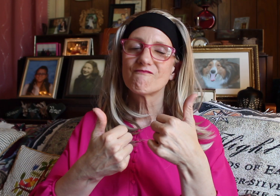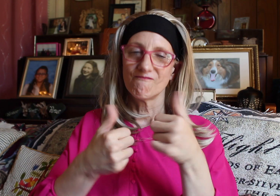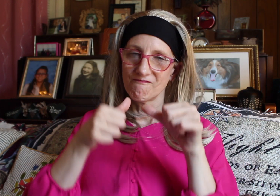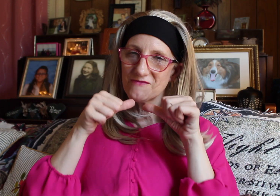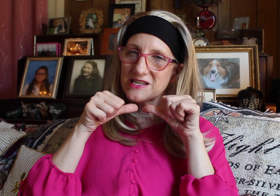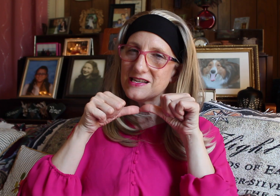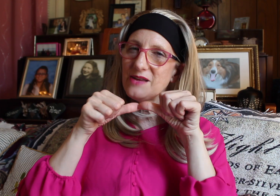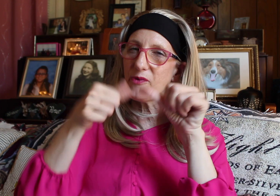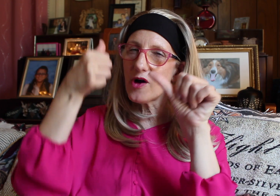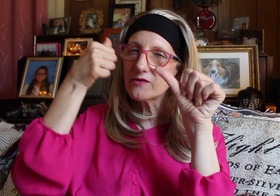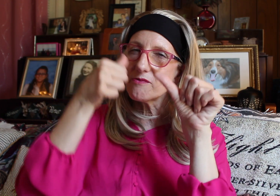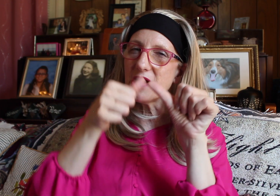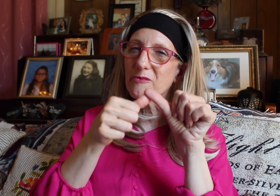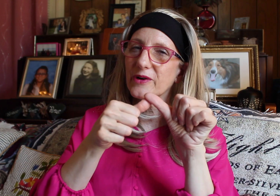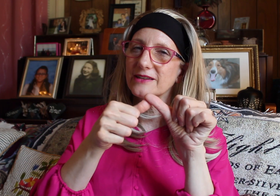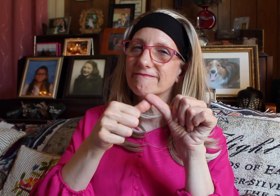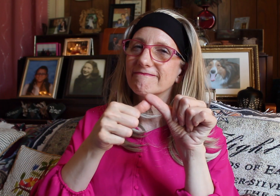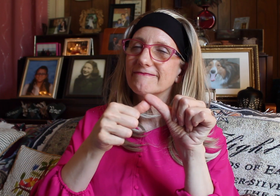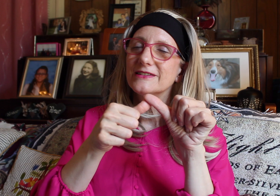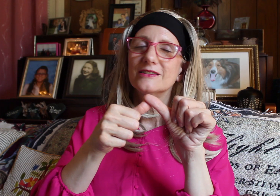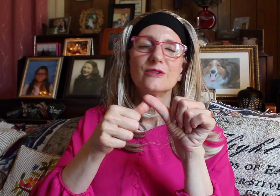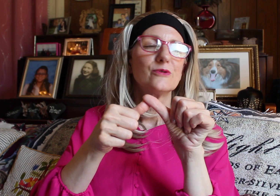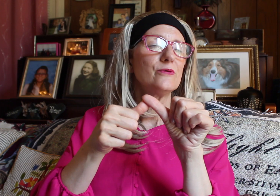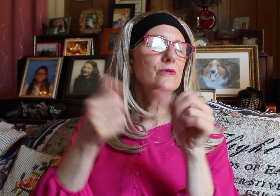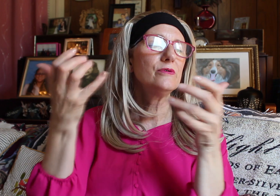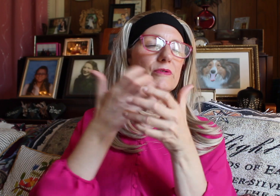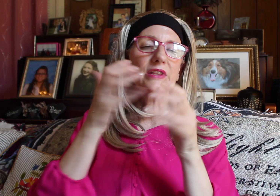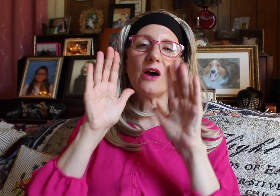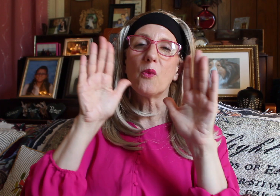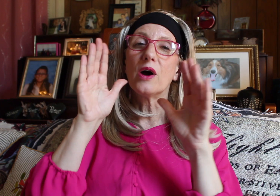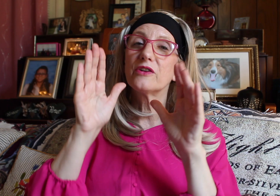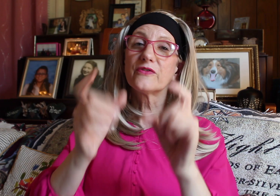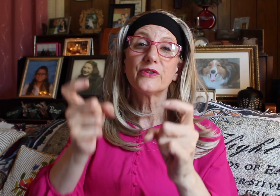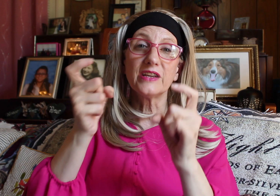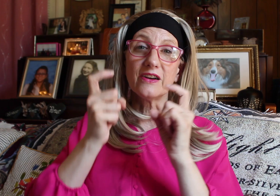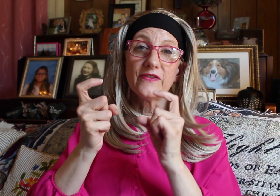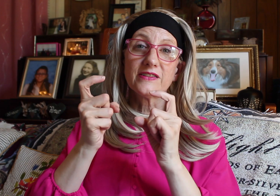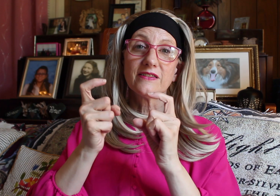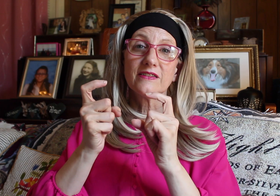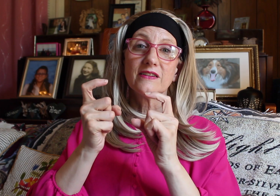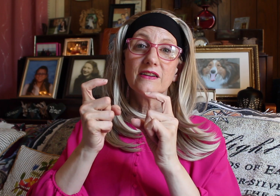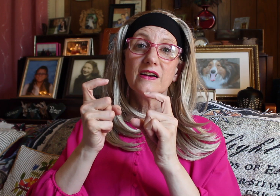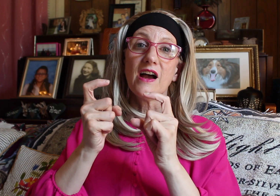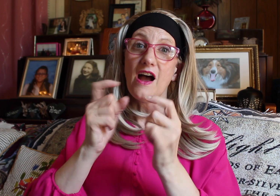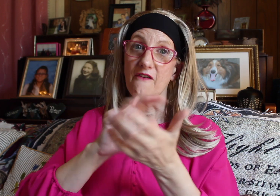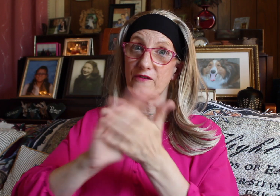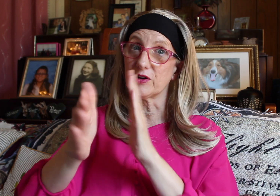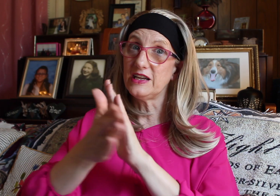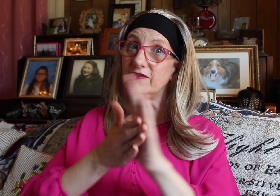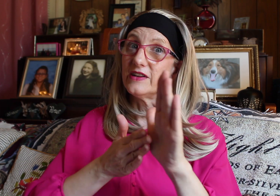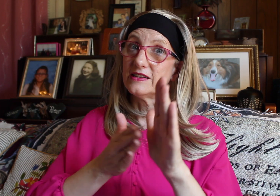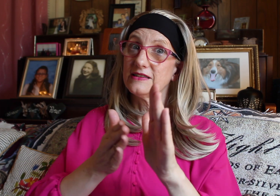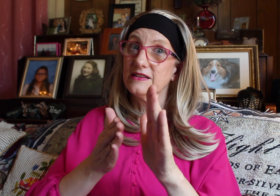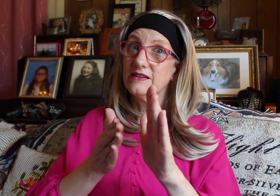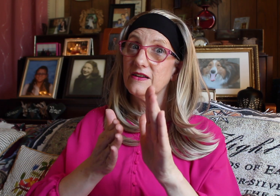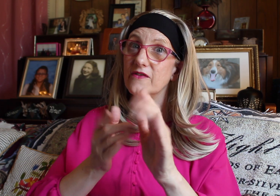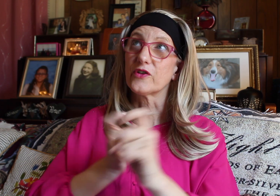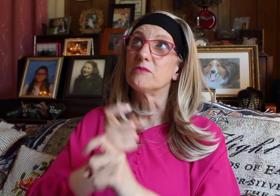keep on remembering, ooh, that wonderful gift of forgiveness from